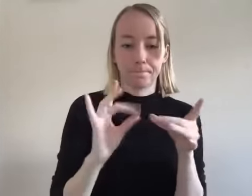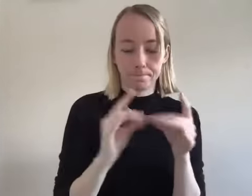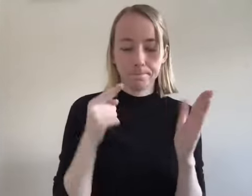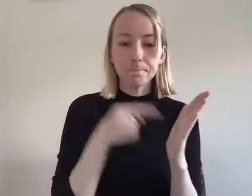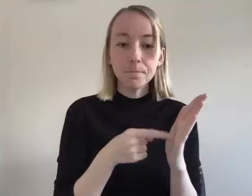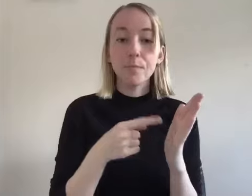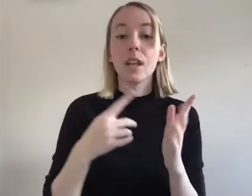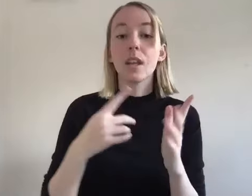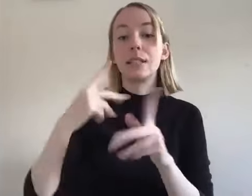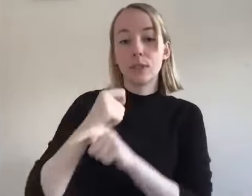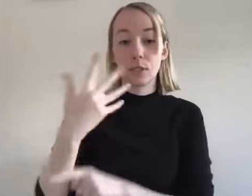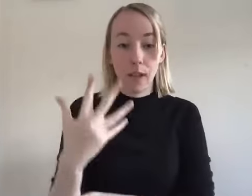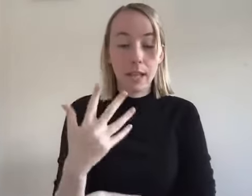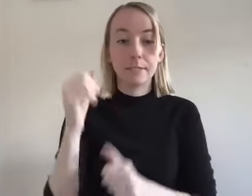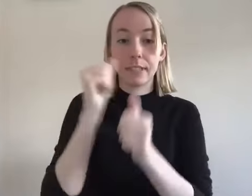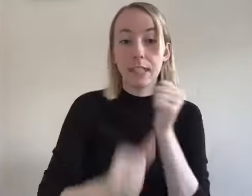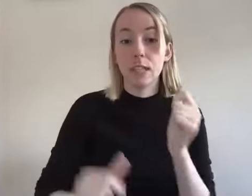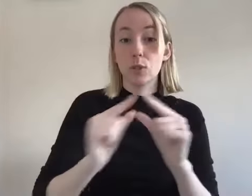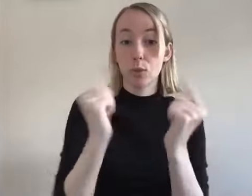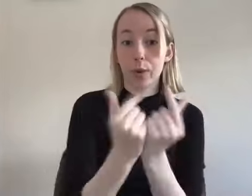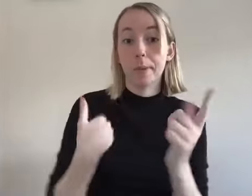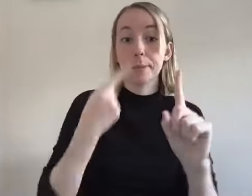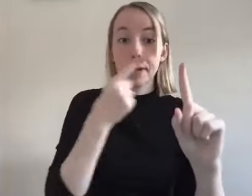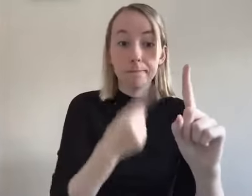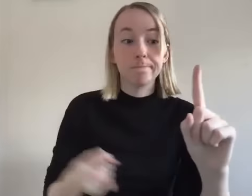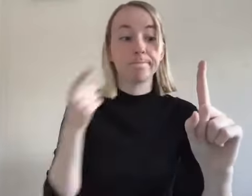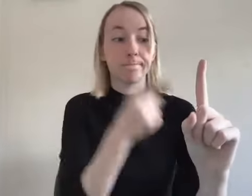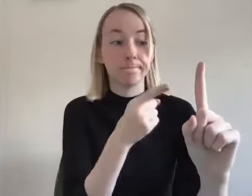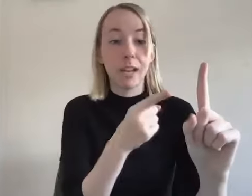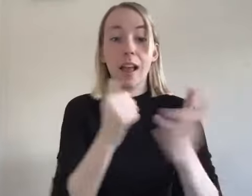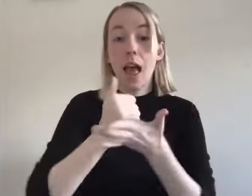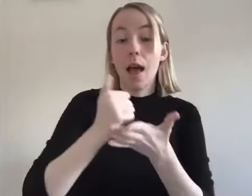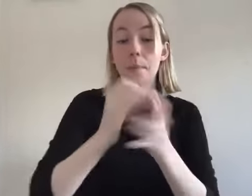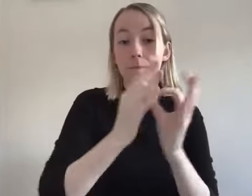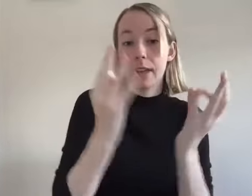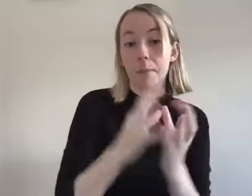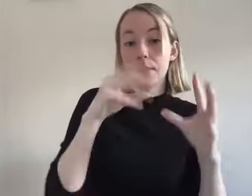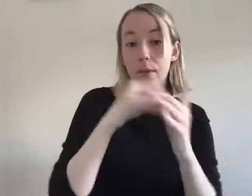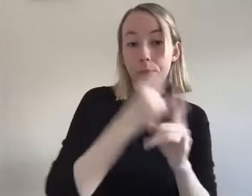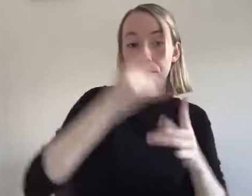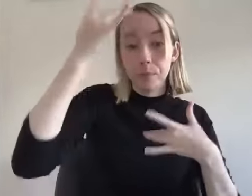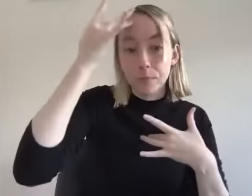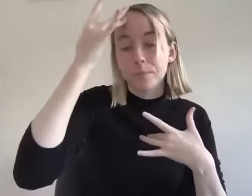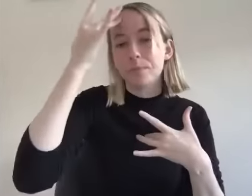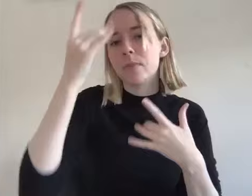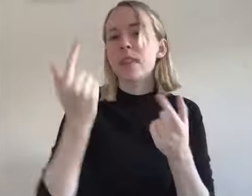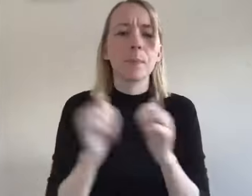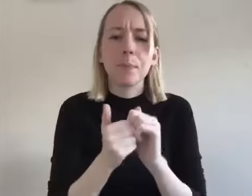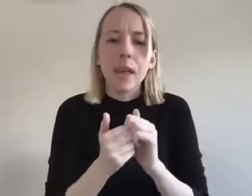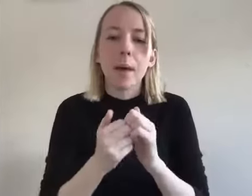myself so tradition five says each alan on family group has but one purpose to help families of alcoholics we do